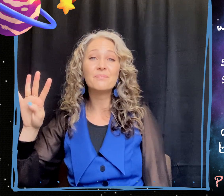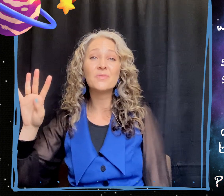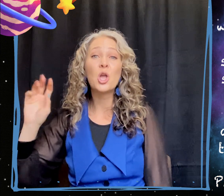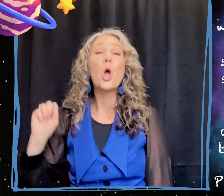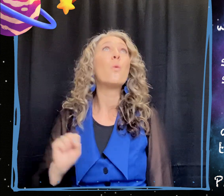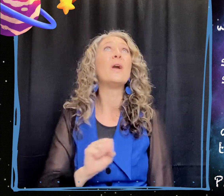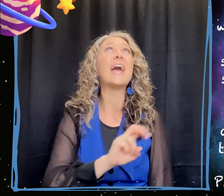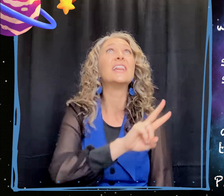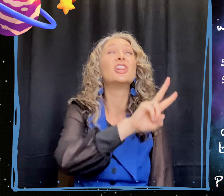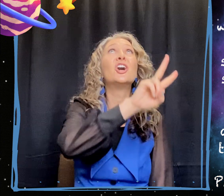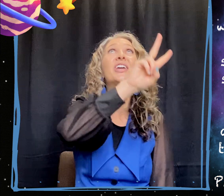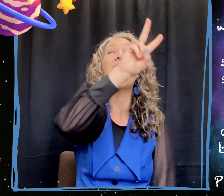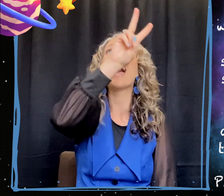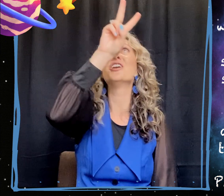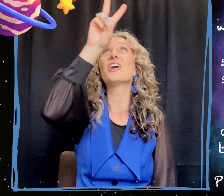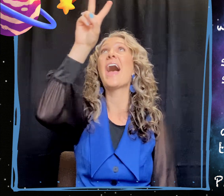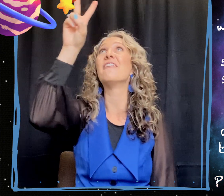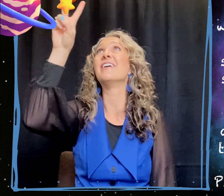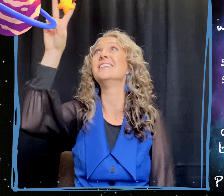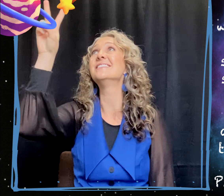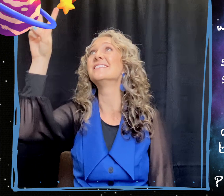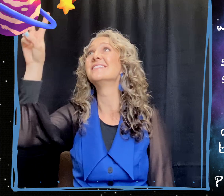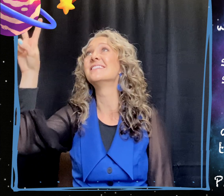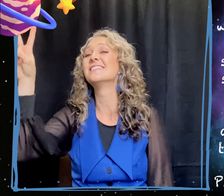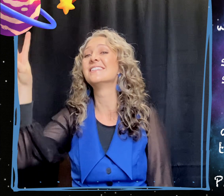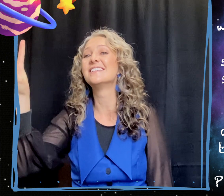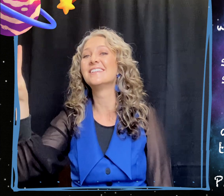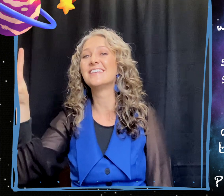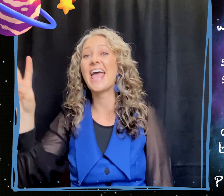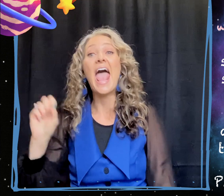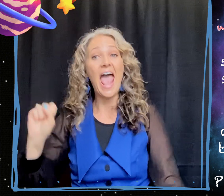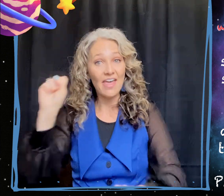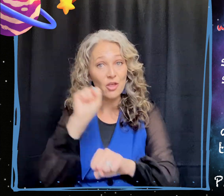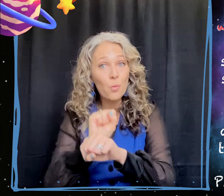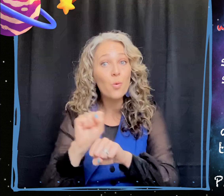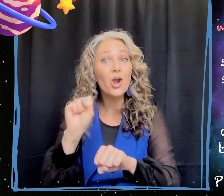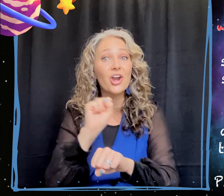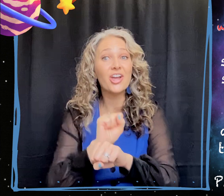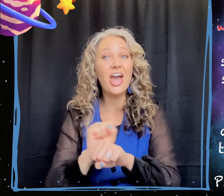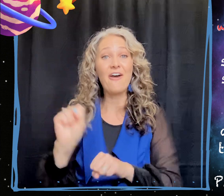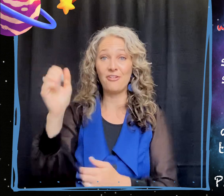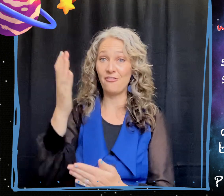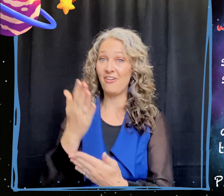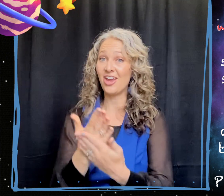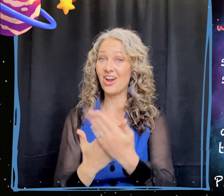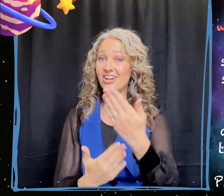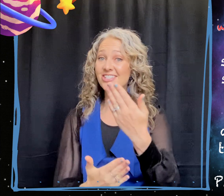When I look at your heavens and the work of your fingers,